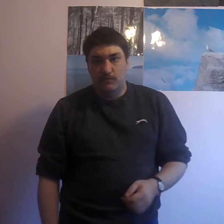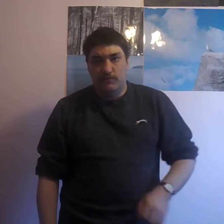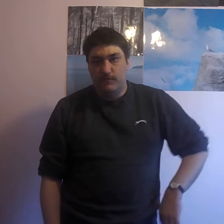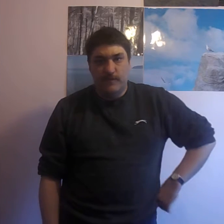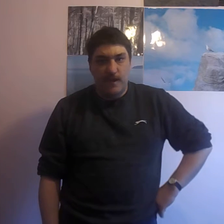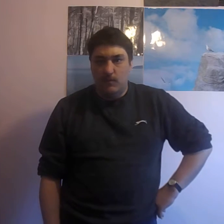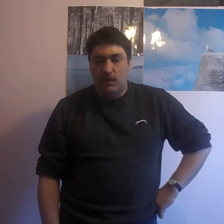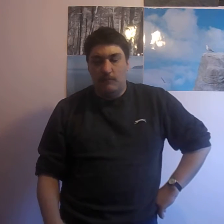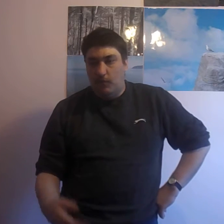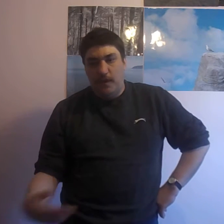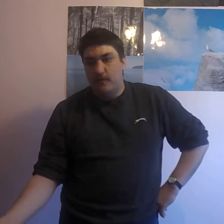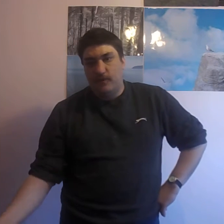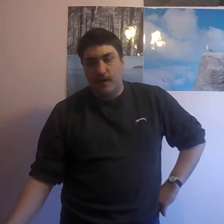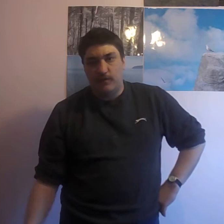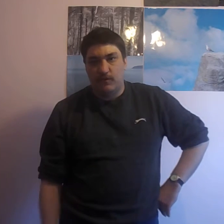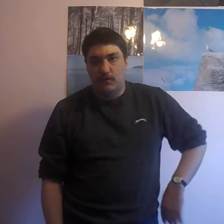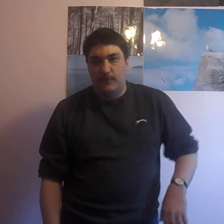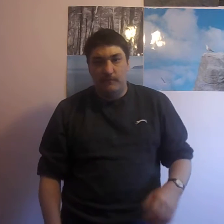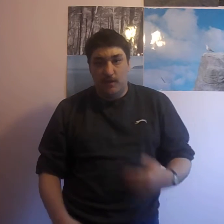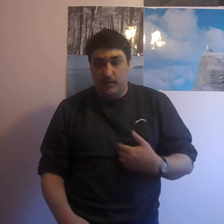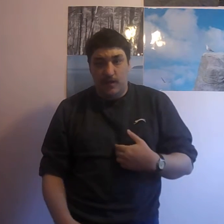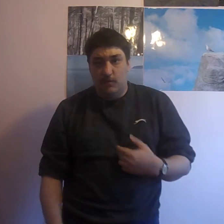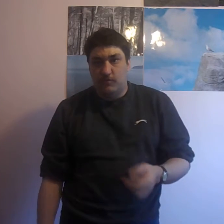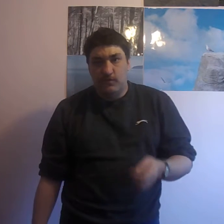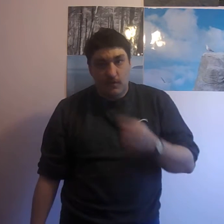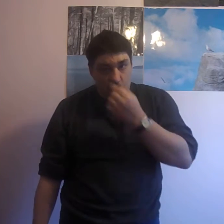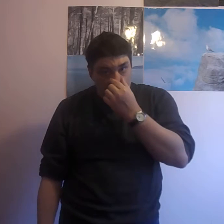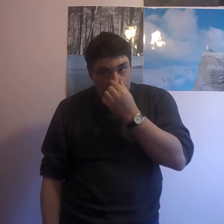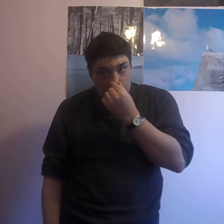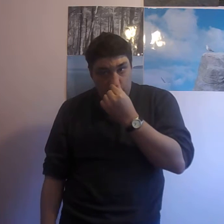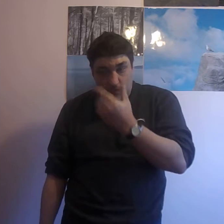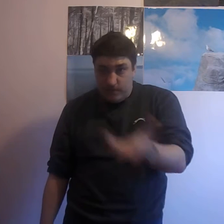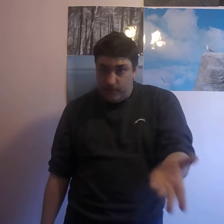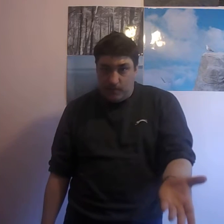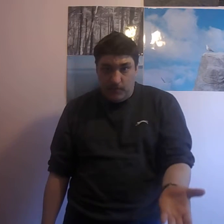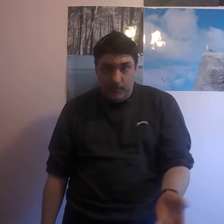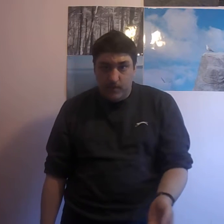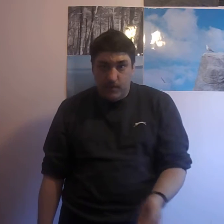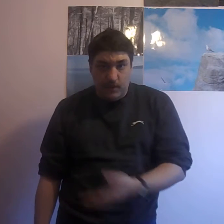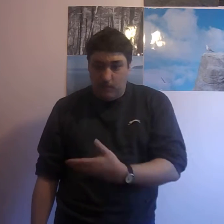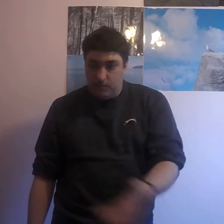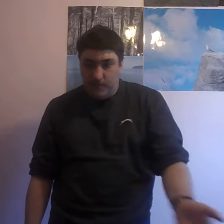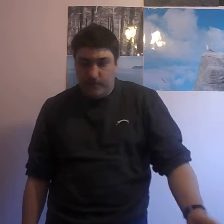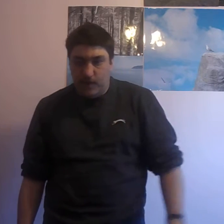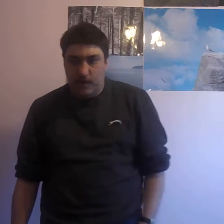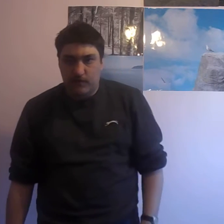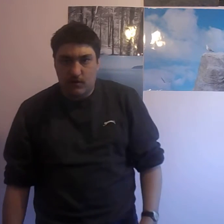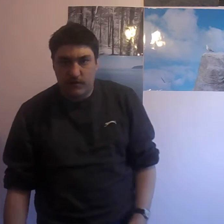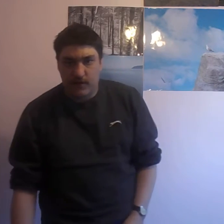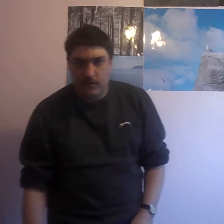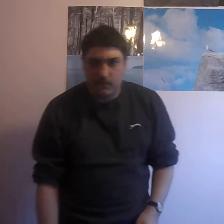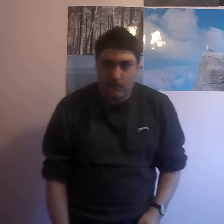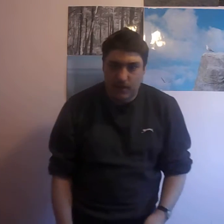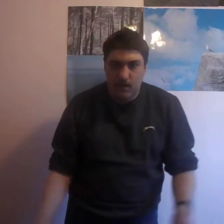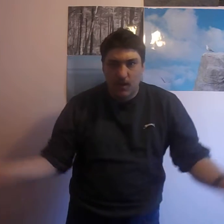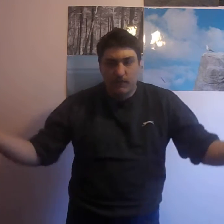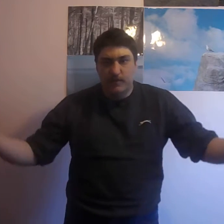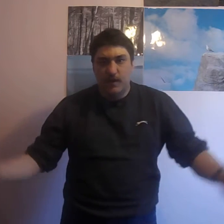saying, well I'm not paying for that extra content because I wasn't. That's why I got rid of the Xbox 360. I wasn't paying for that extra content. was like ridiculous.